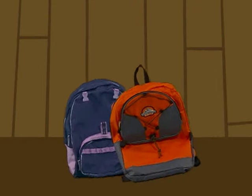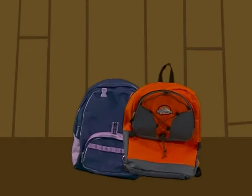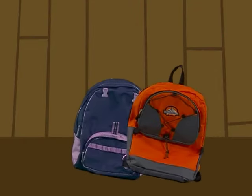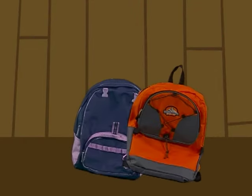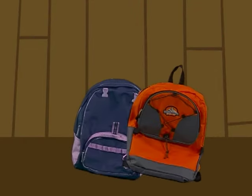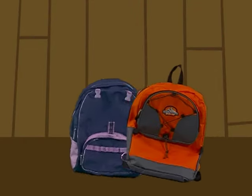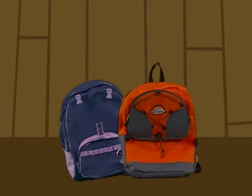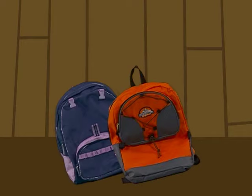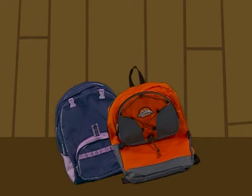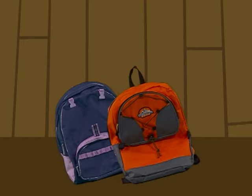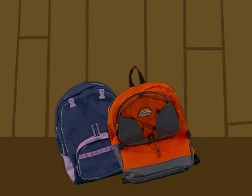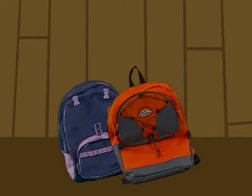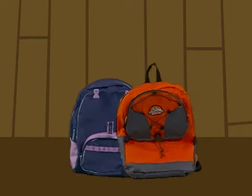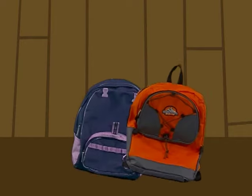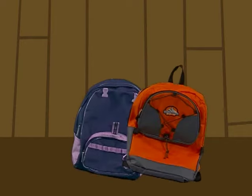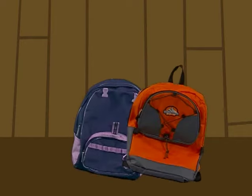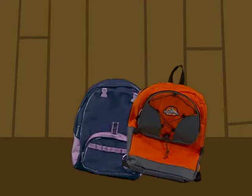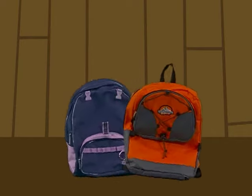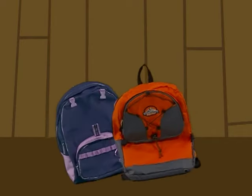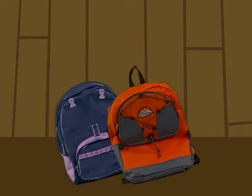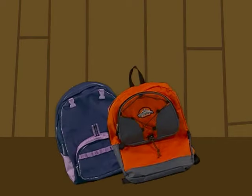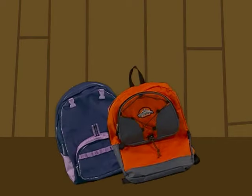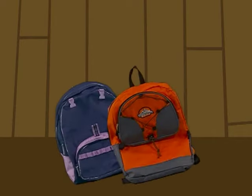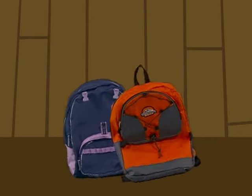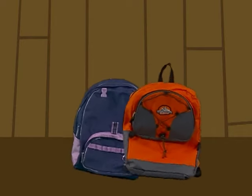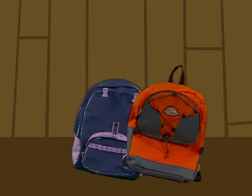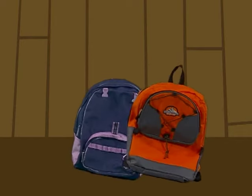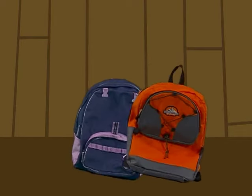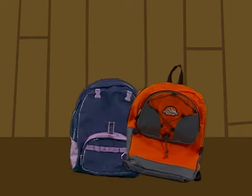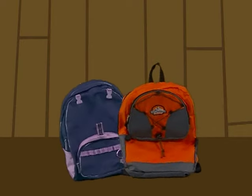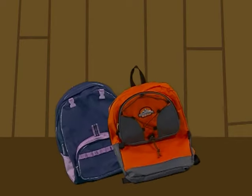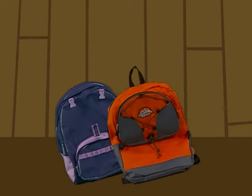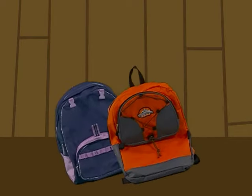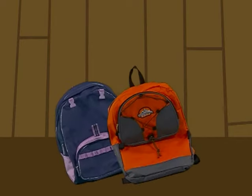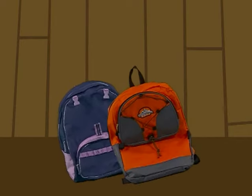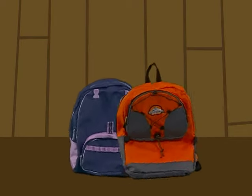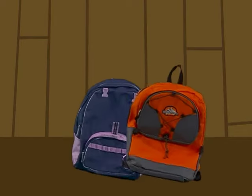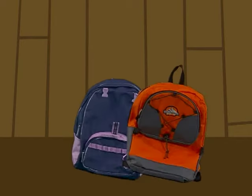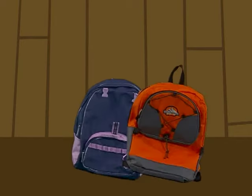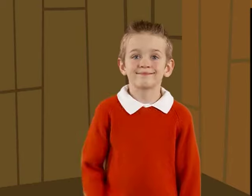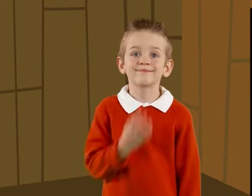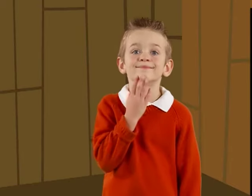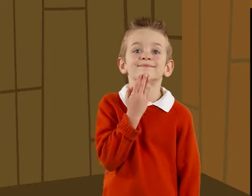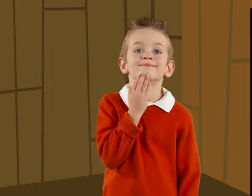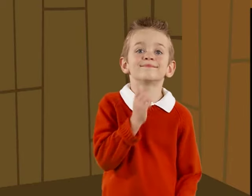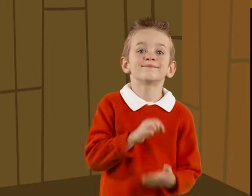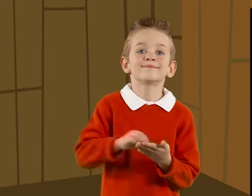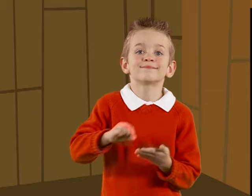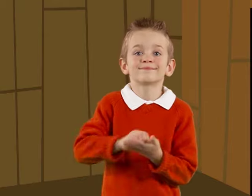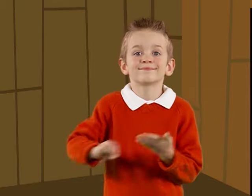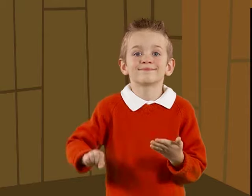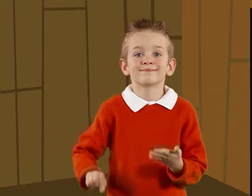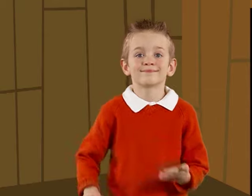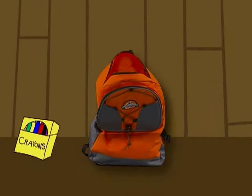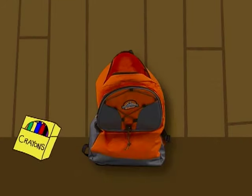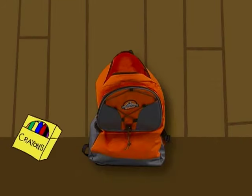backpack, let's get ready. Let's get ready to roll. You've got my crayons.